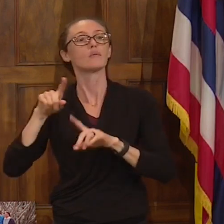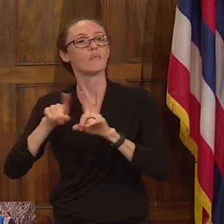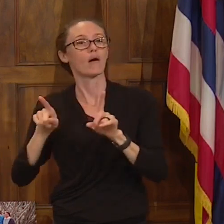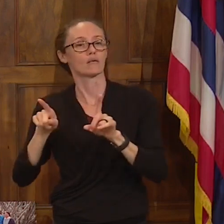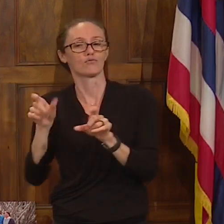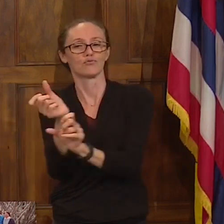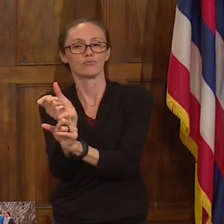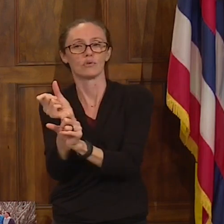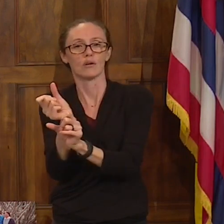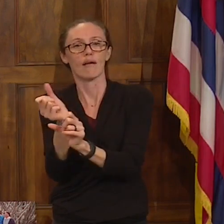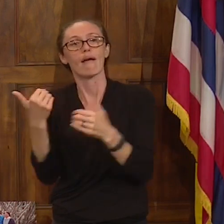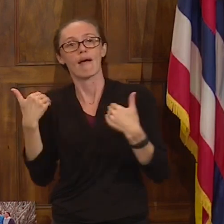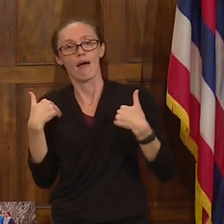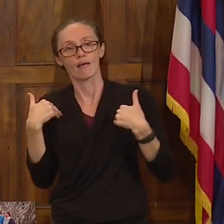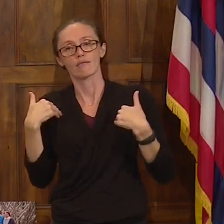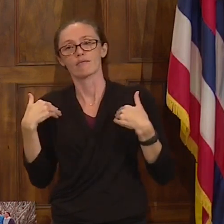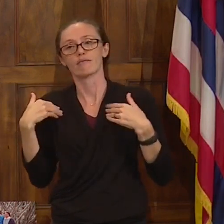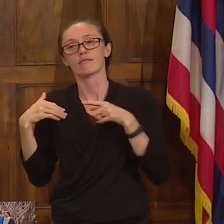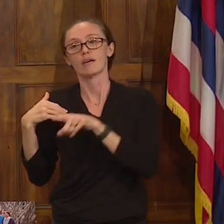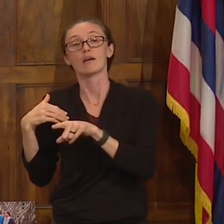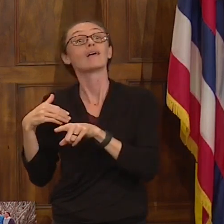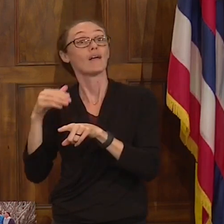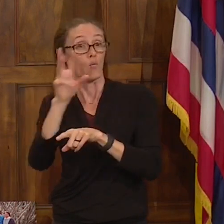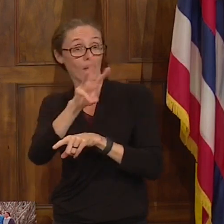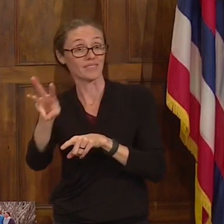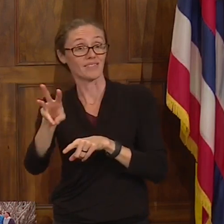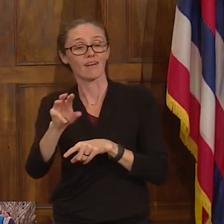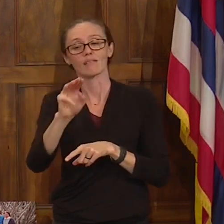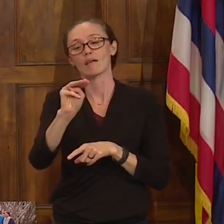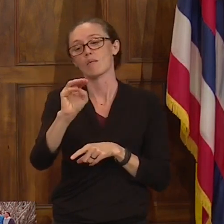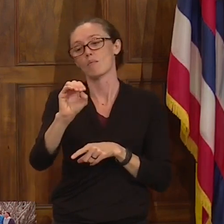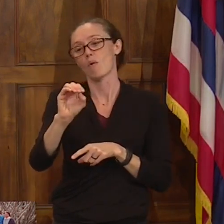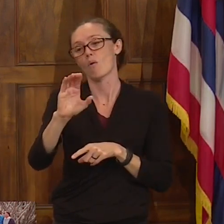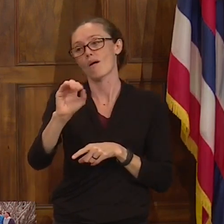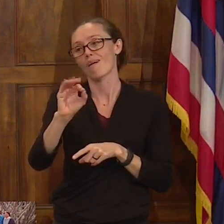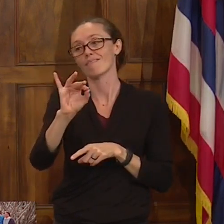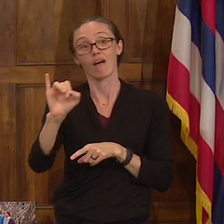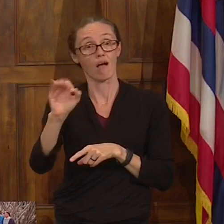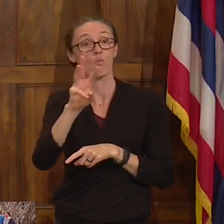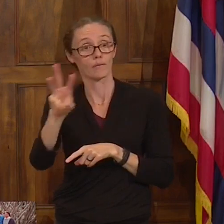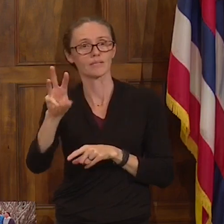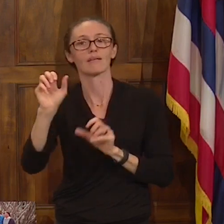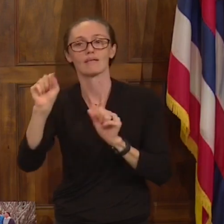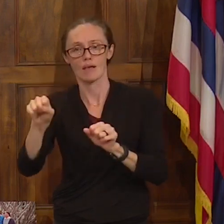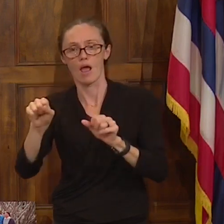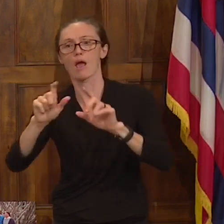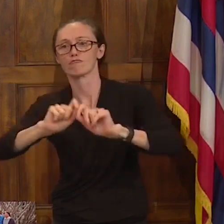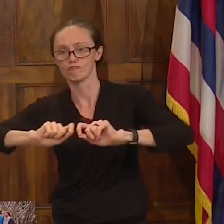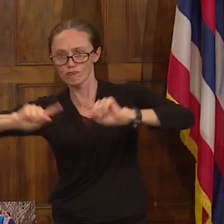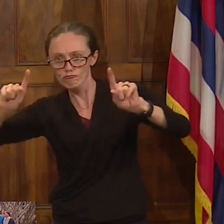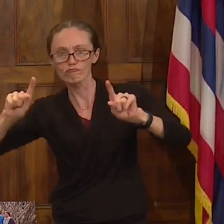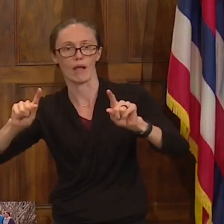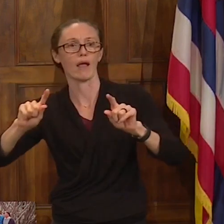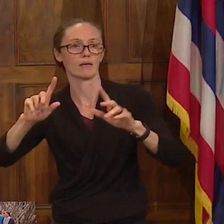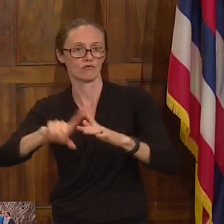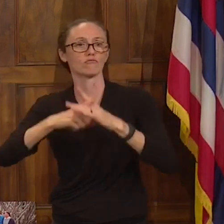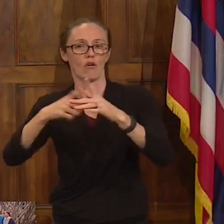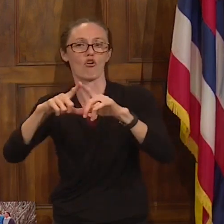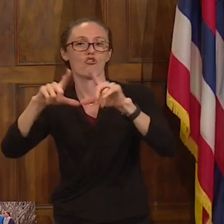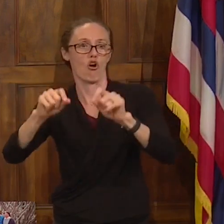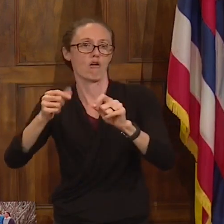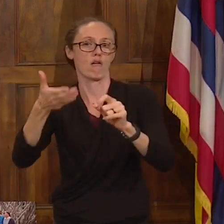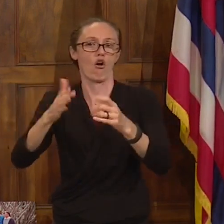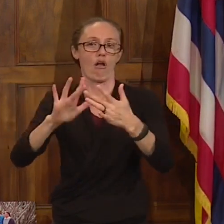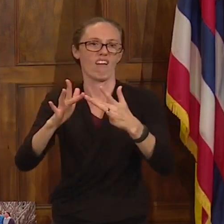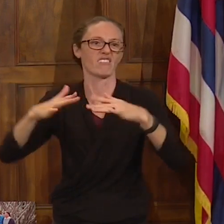an ability for people to go to the MOCA5 website and automate their cards online. And is there